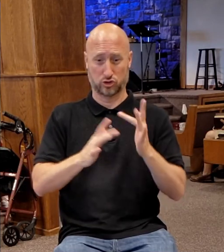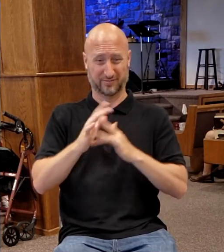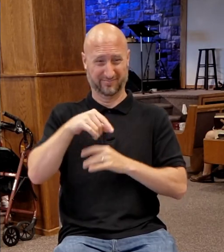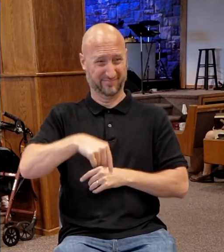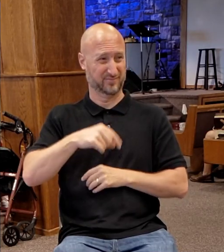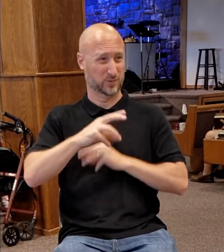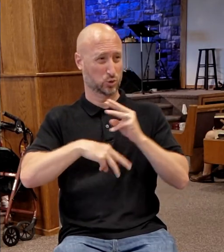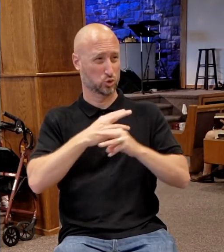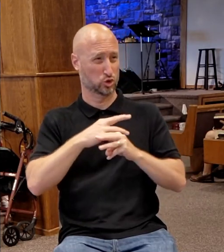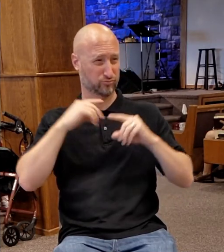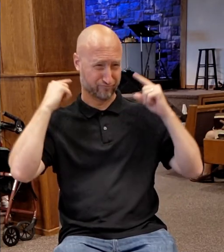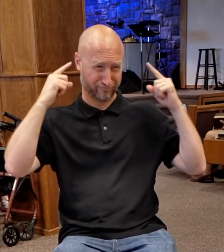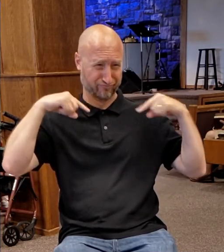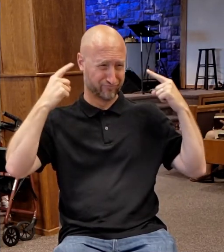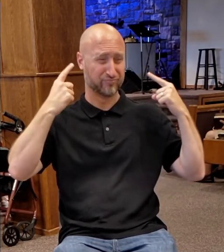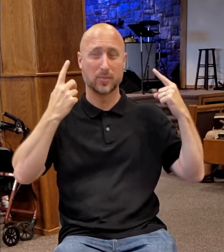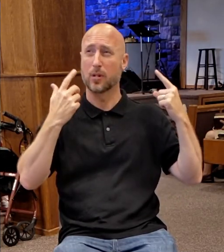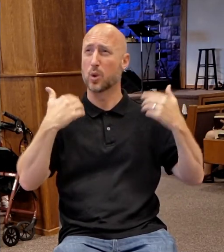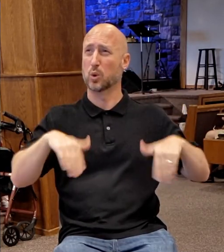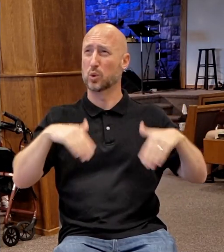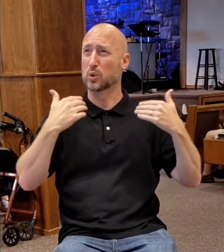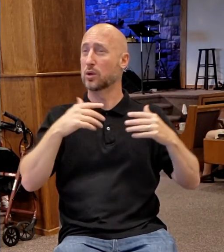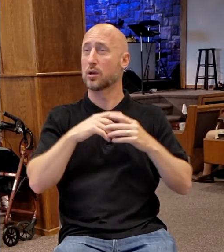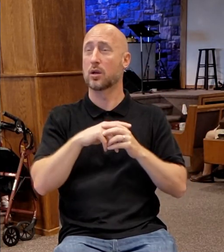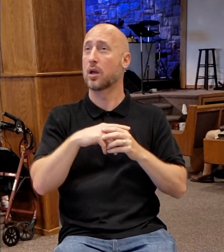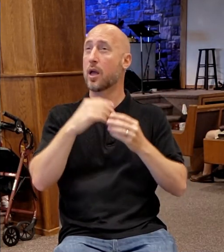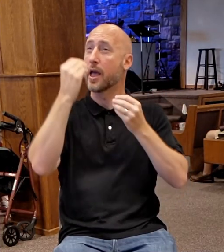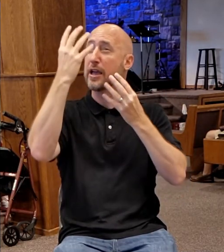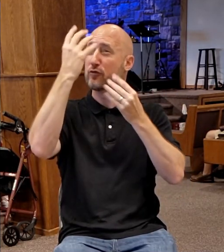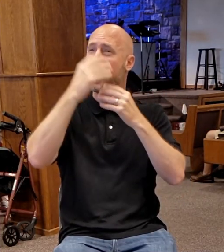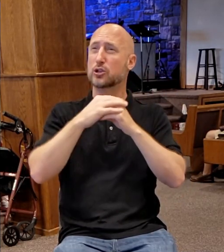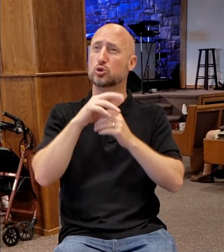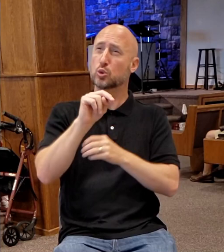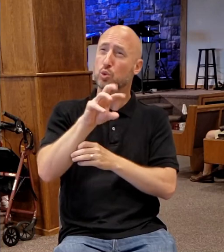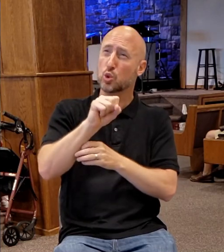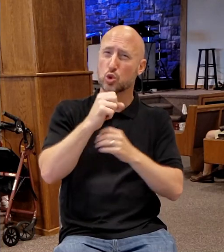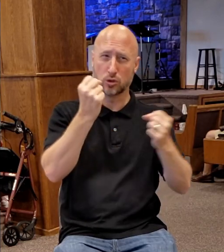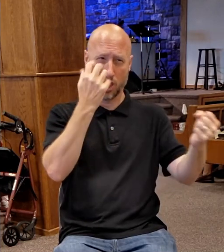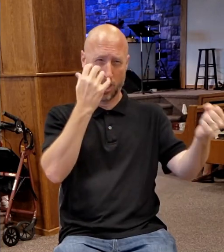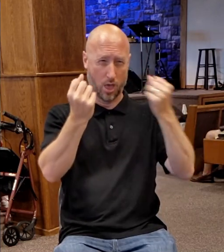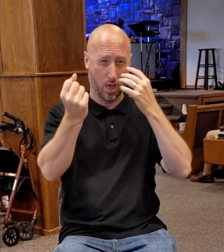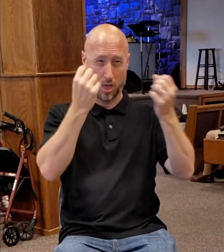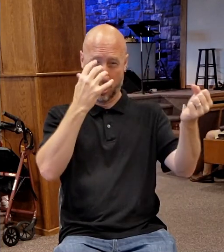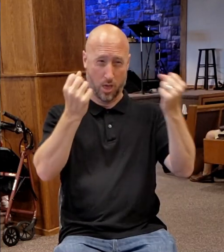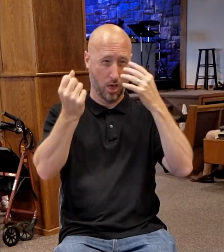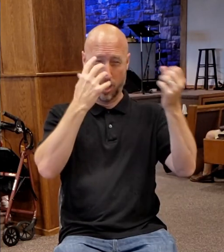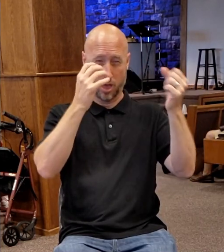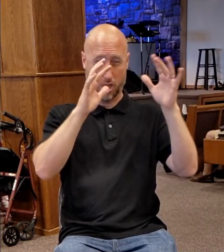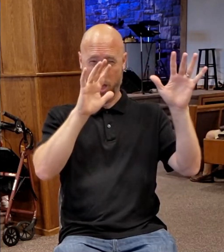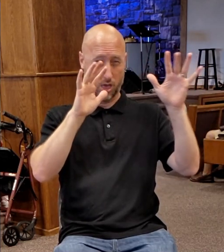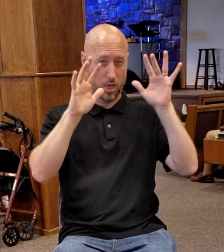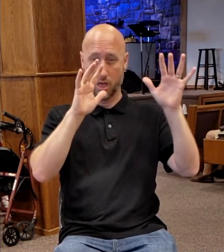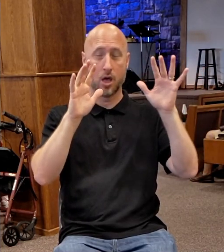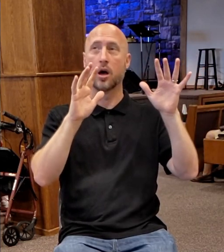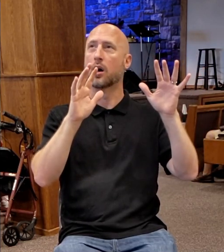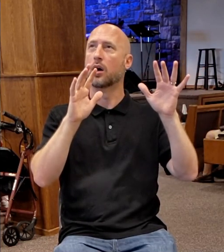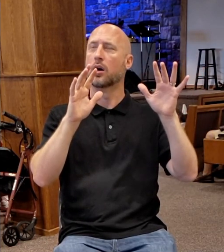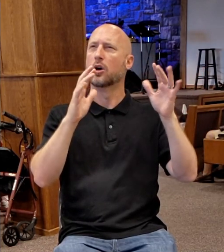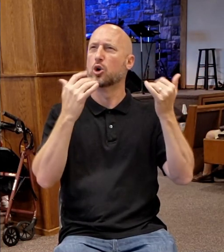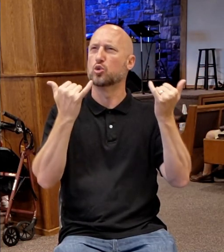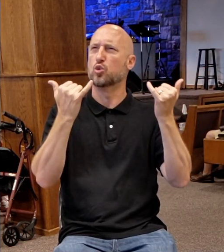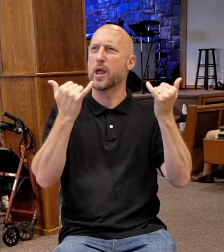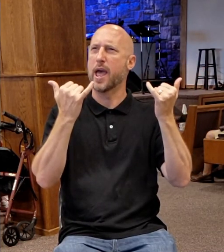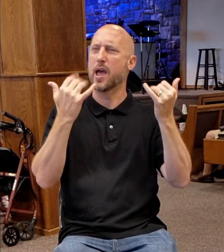assailed by information and news on the horizontal, Lord. Give us today from the vertical, Lord,